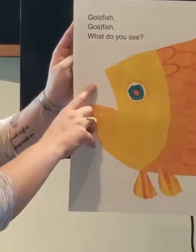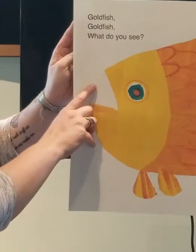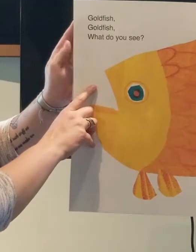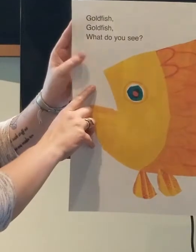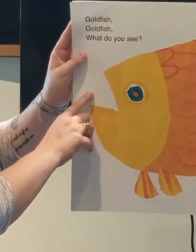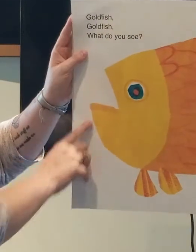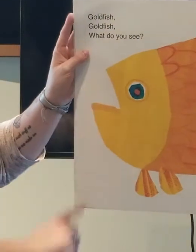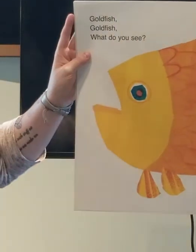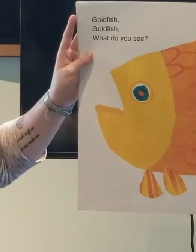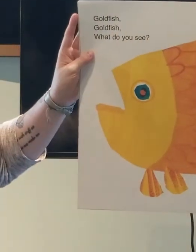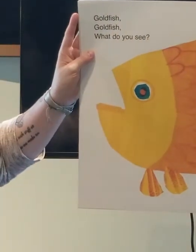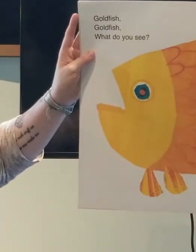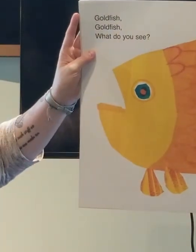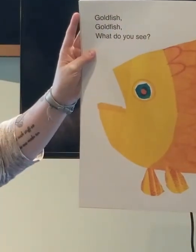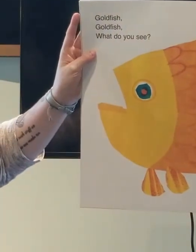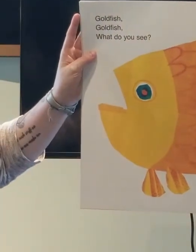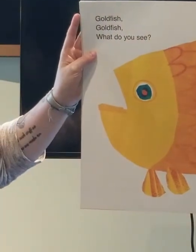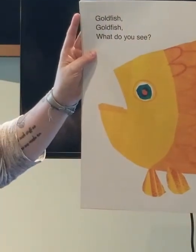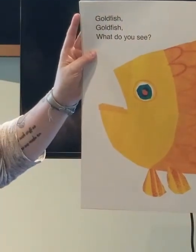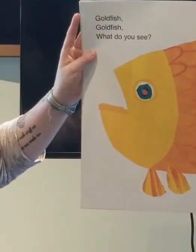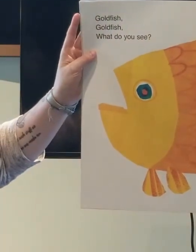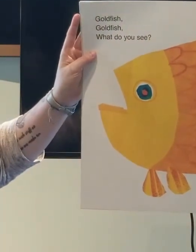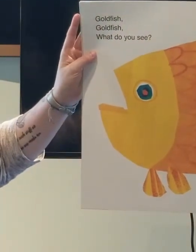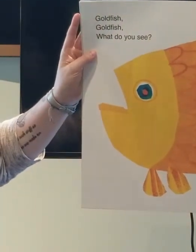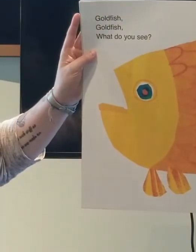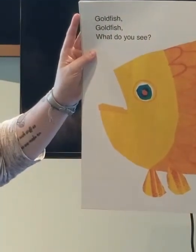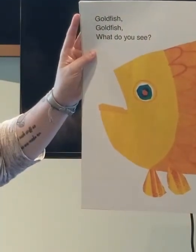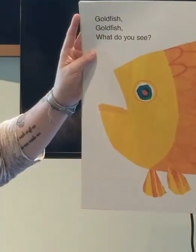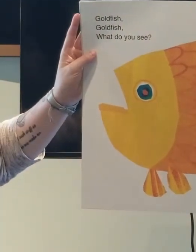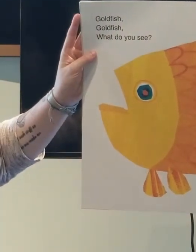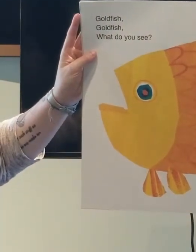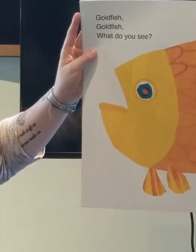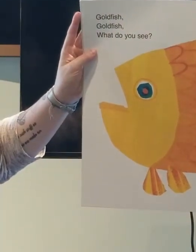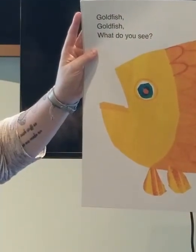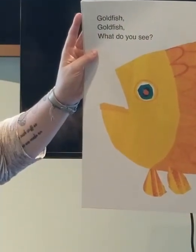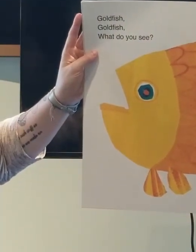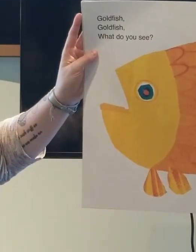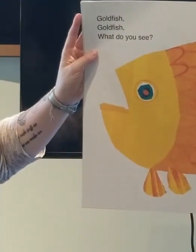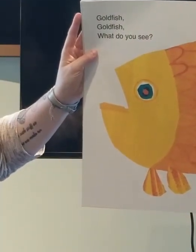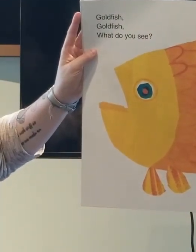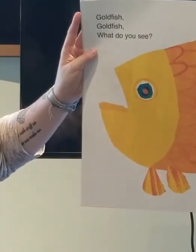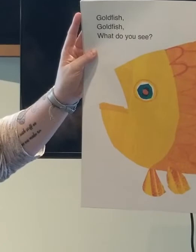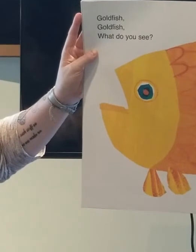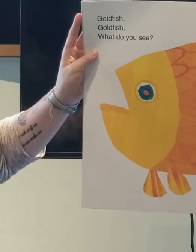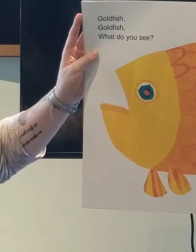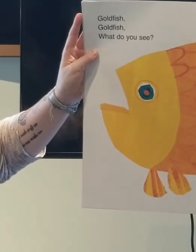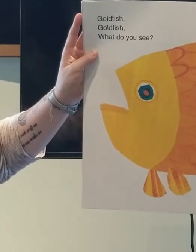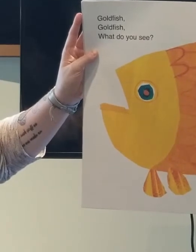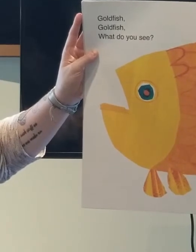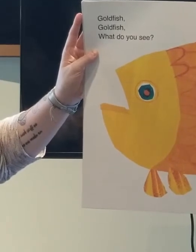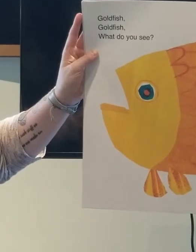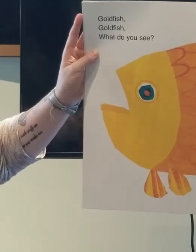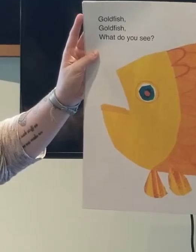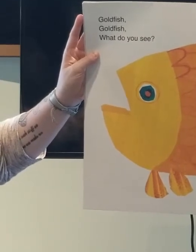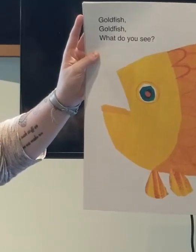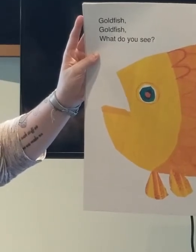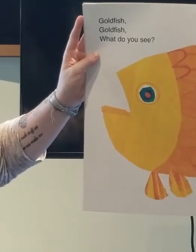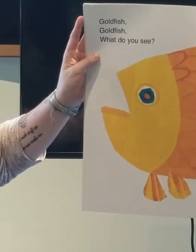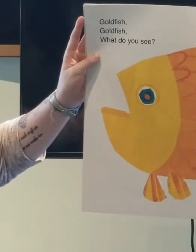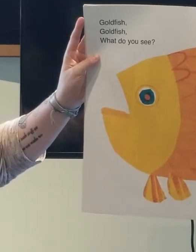fish, gold fish, what do you see? I see a teacher looking at